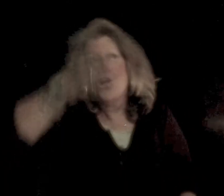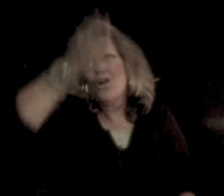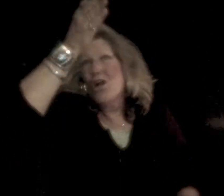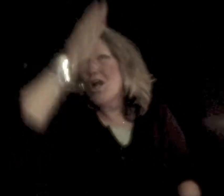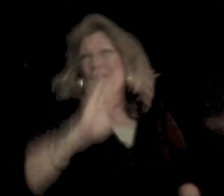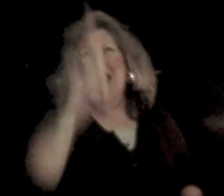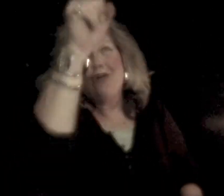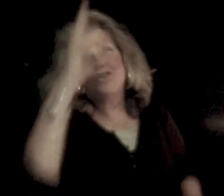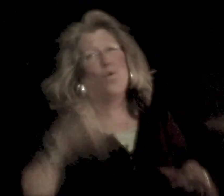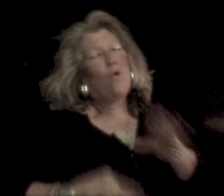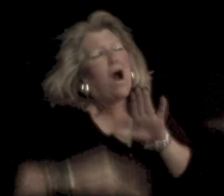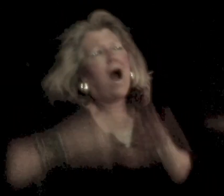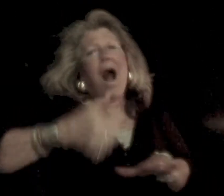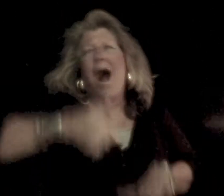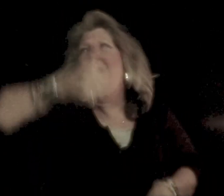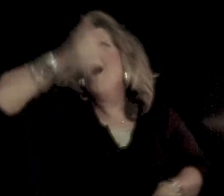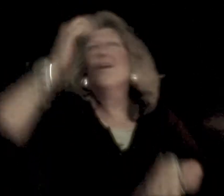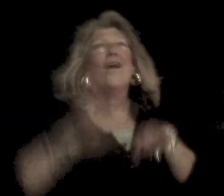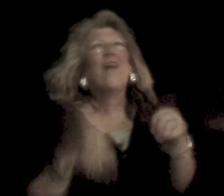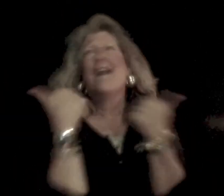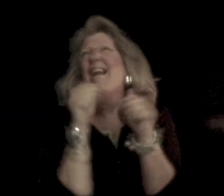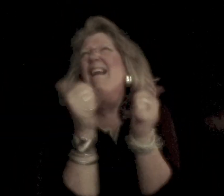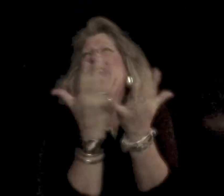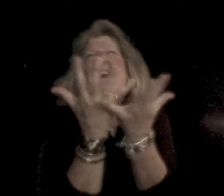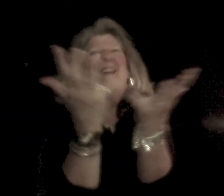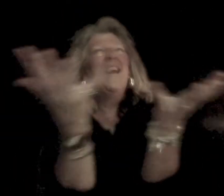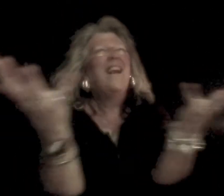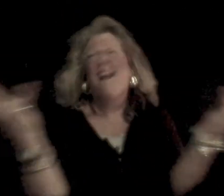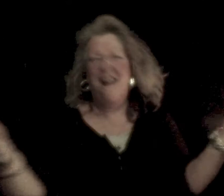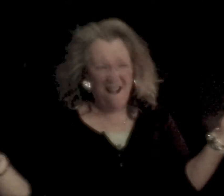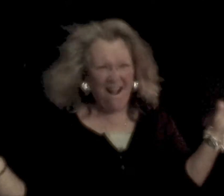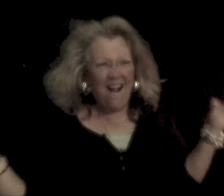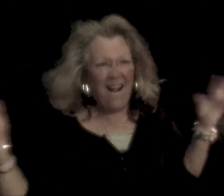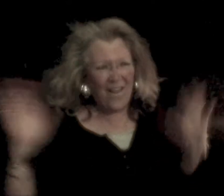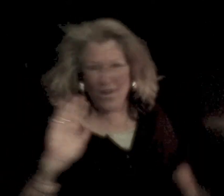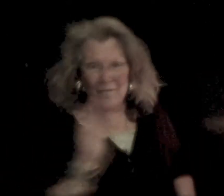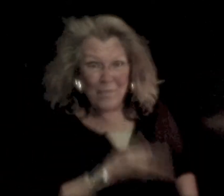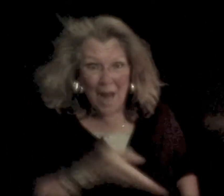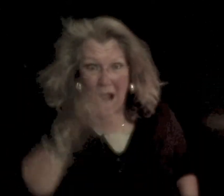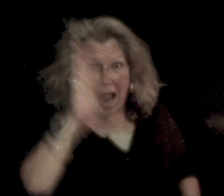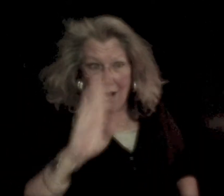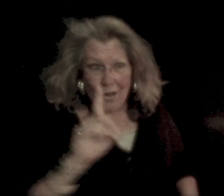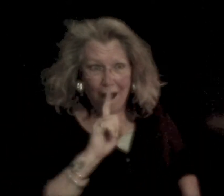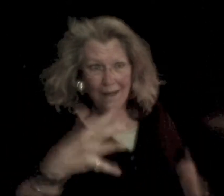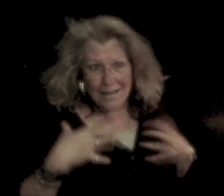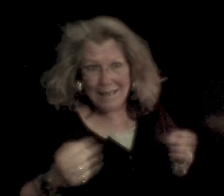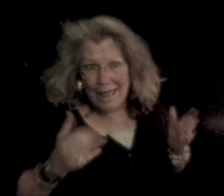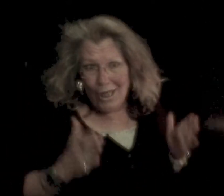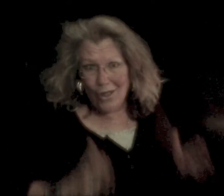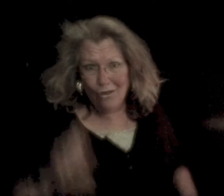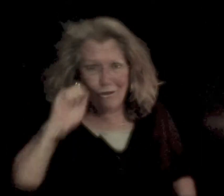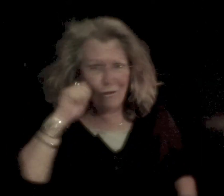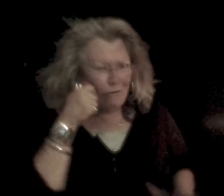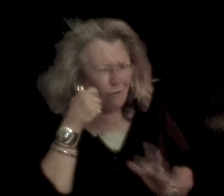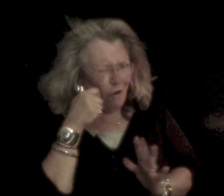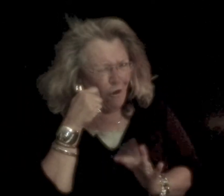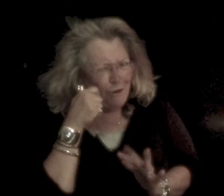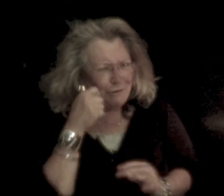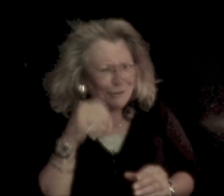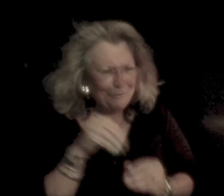I've you higher than any other I've got it's healer Also